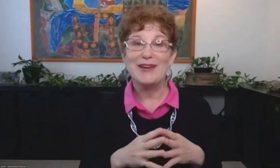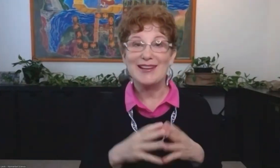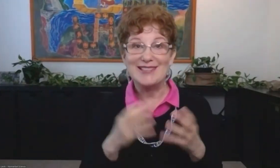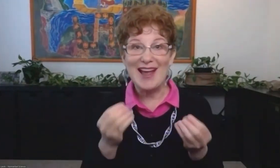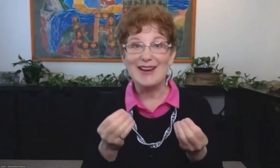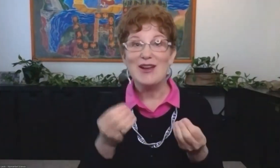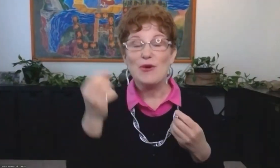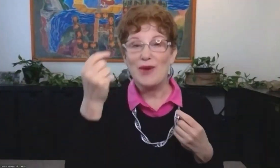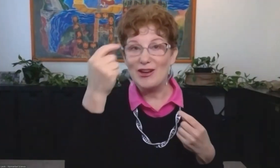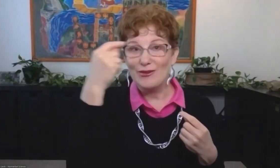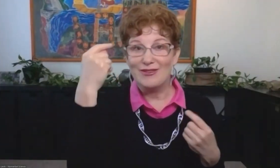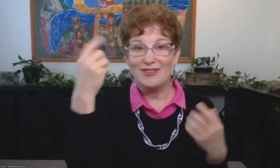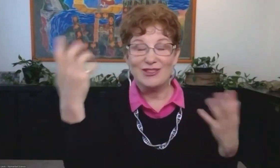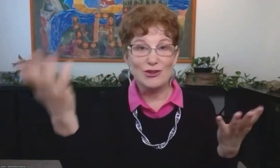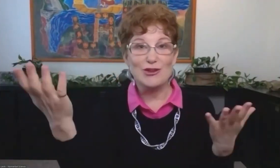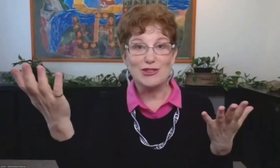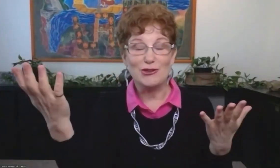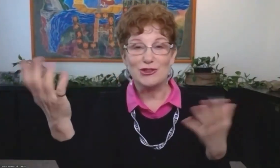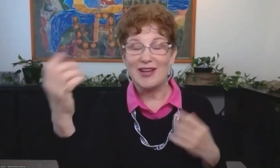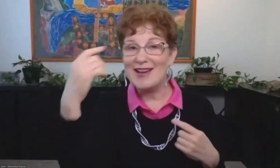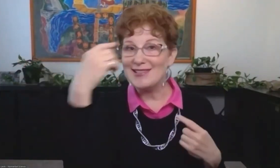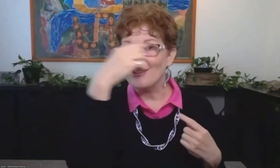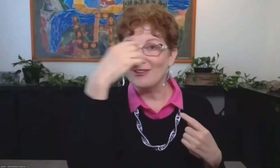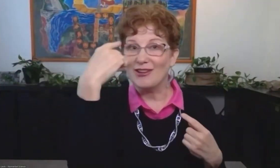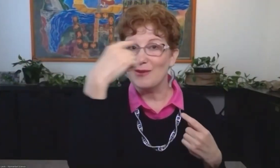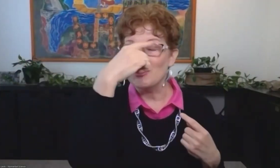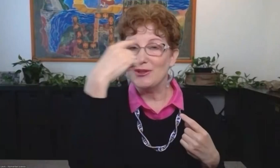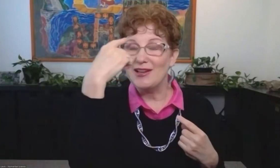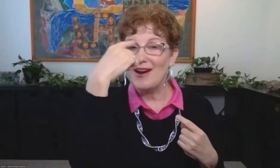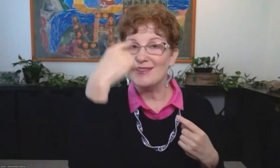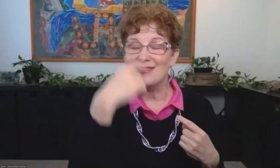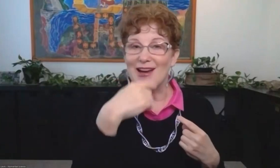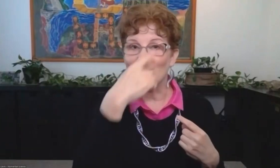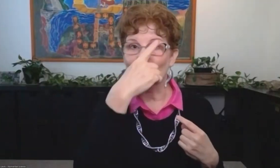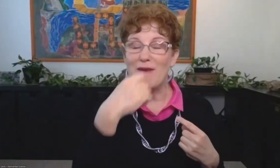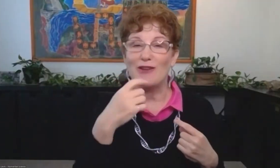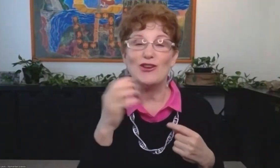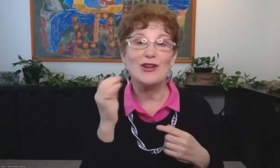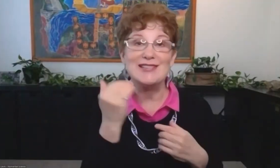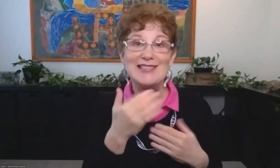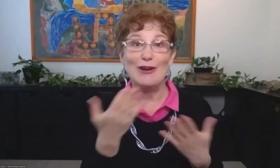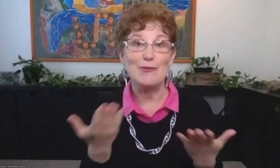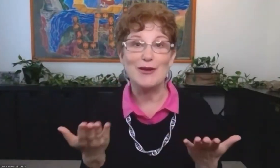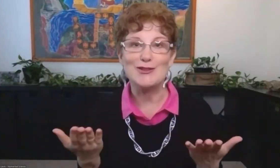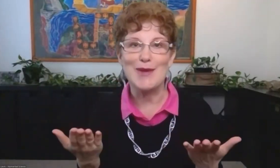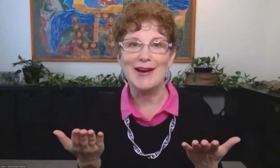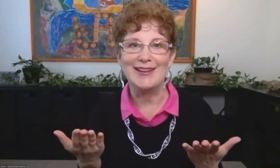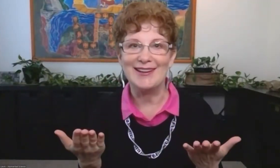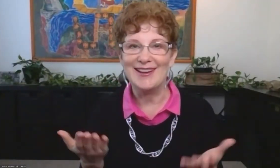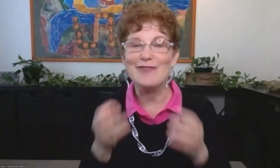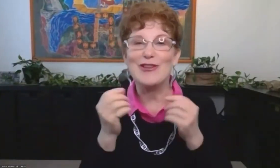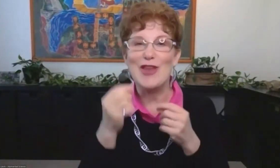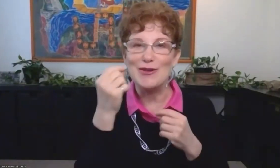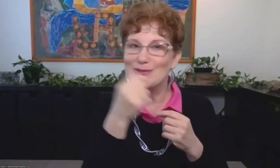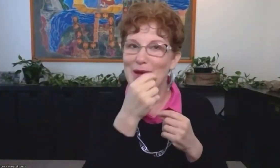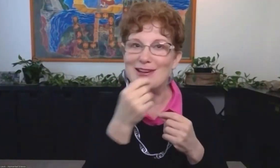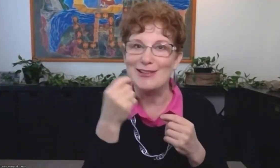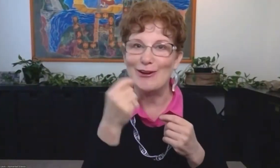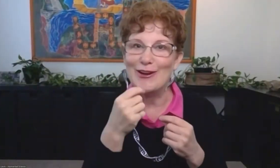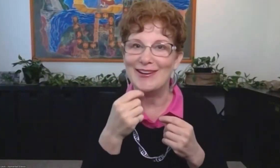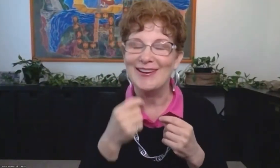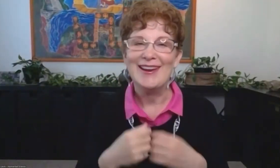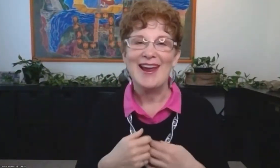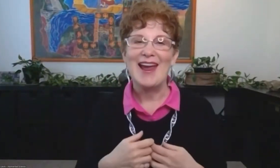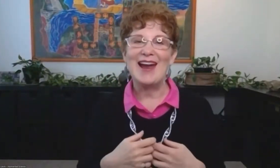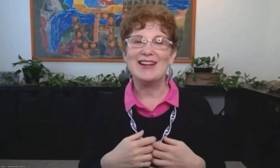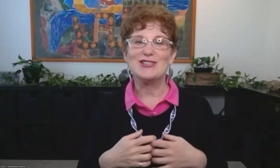lovely because then when you do your social gazing or looking between the eyes and down to her mouth and you can see her mouth smiling, even though it's